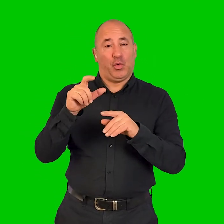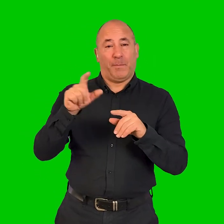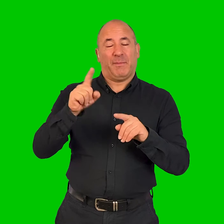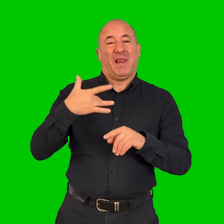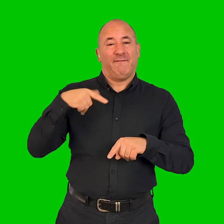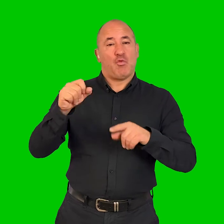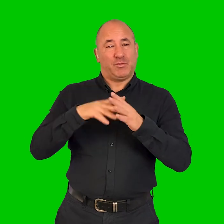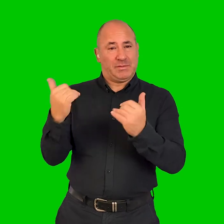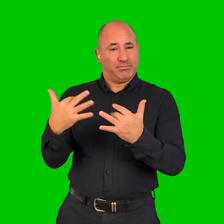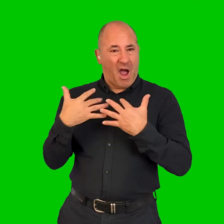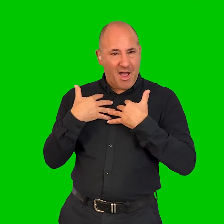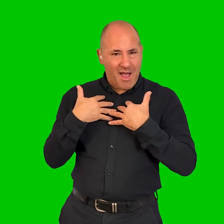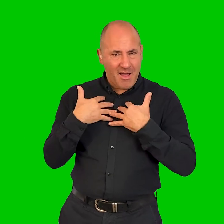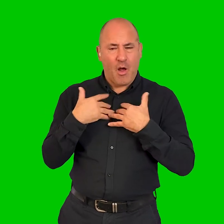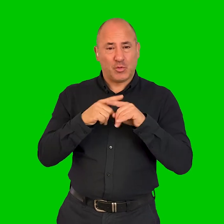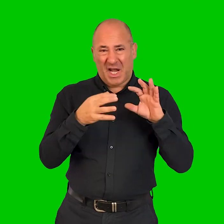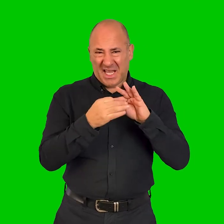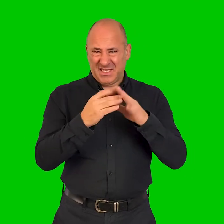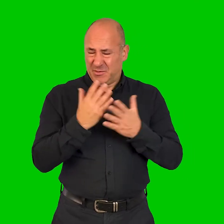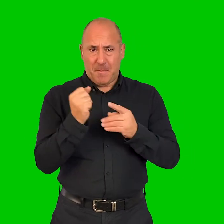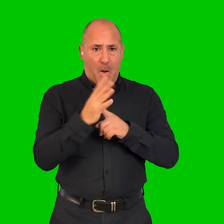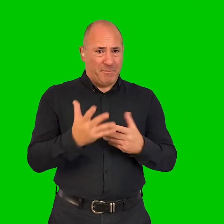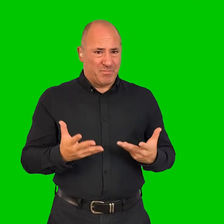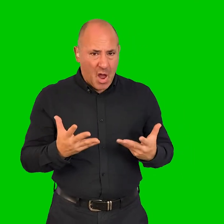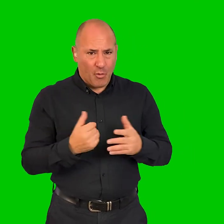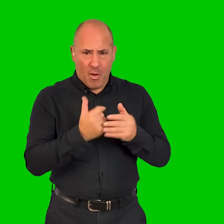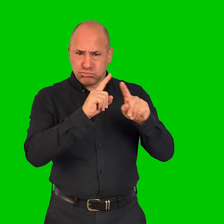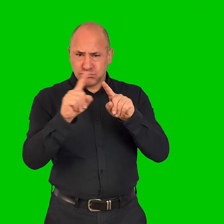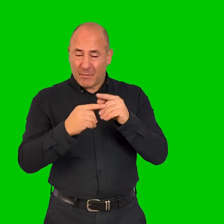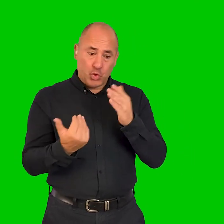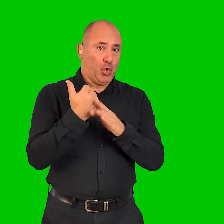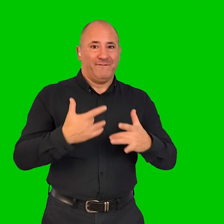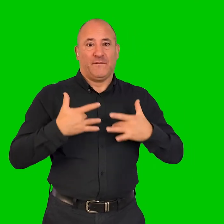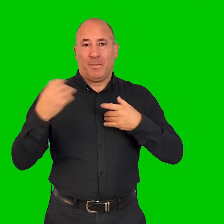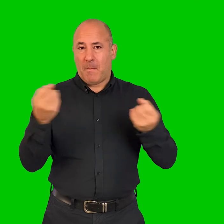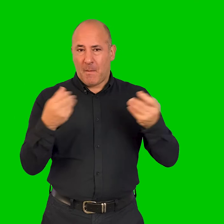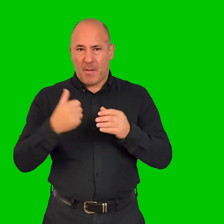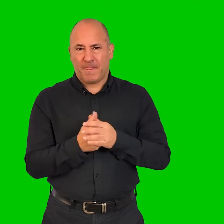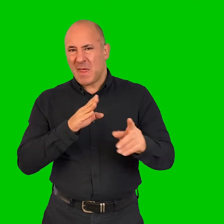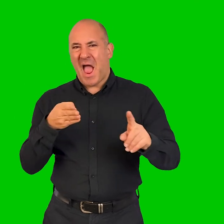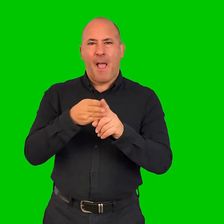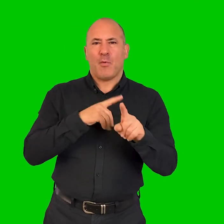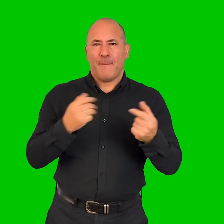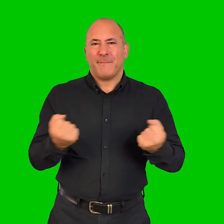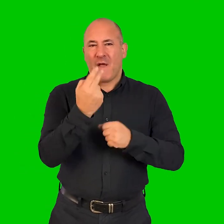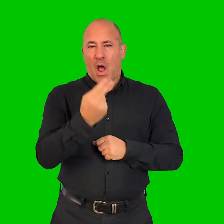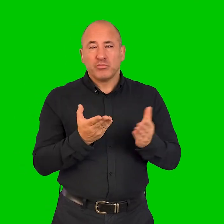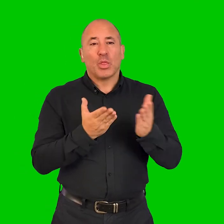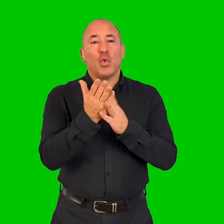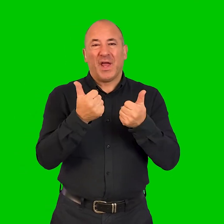inspired by the citizens of Coventry and reflect what matters today showcasing different and new voices. Our aim is to show the power of the arts to